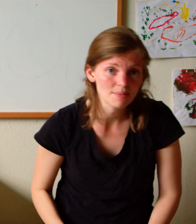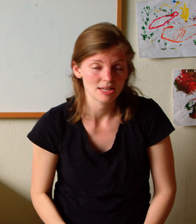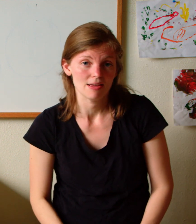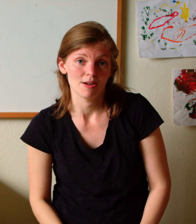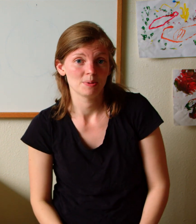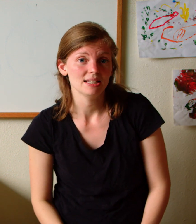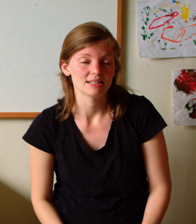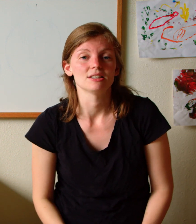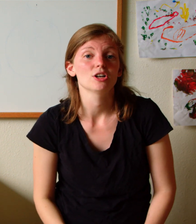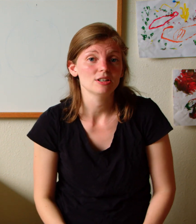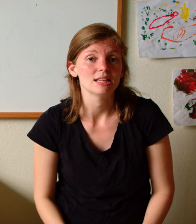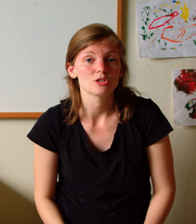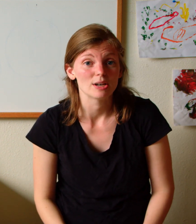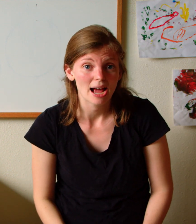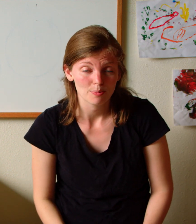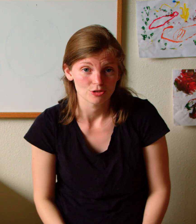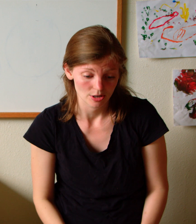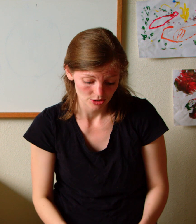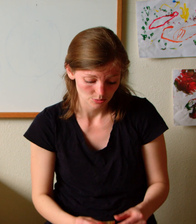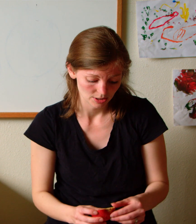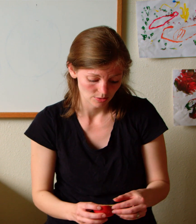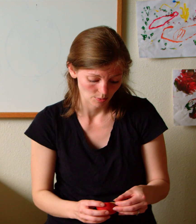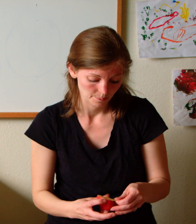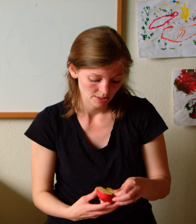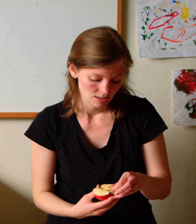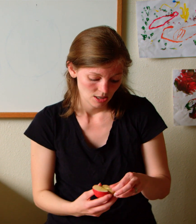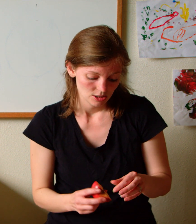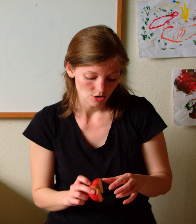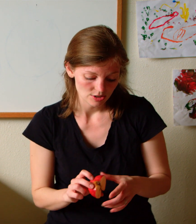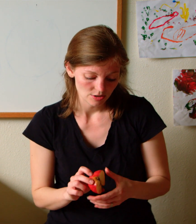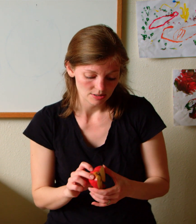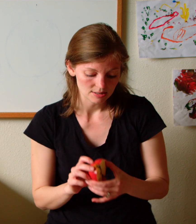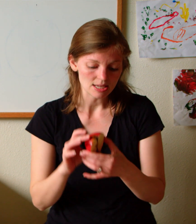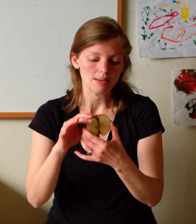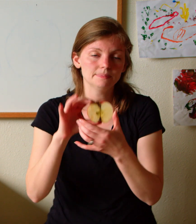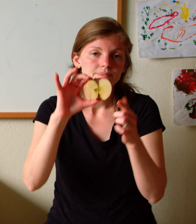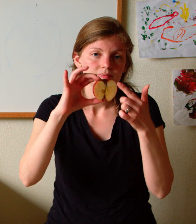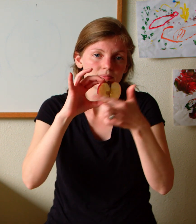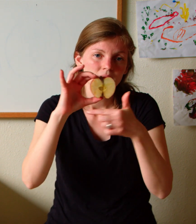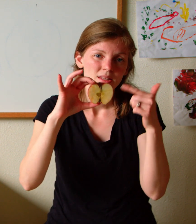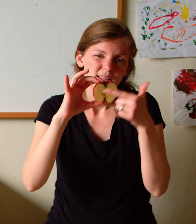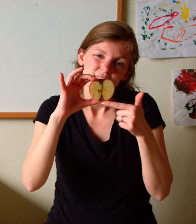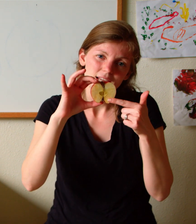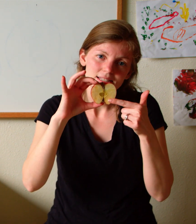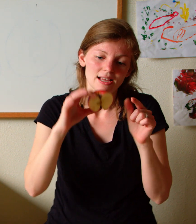someday if I plant it turn into an apple tree which is pretty cool so as you can see the inside